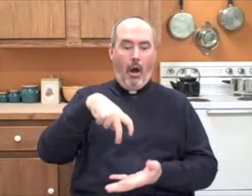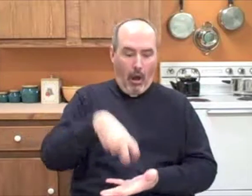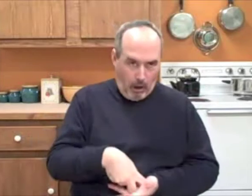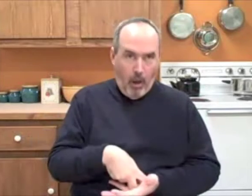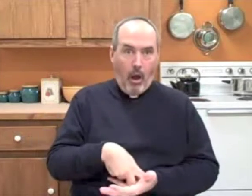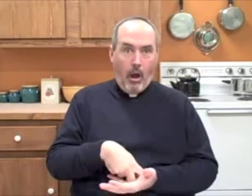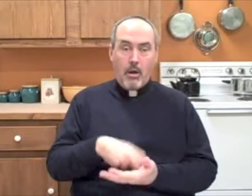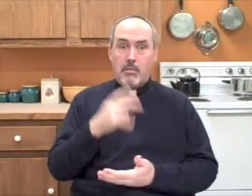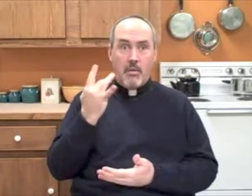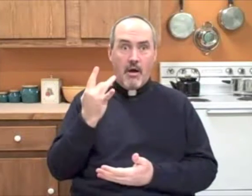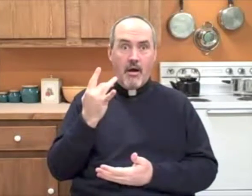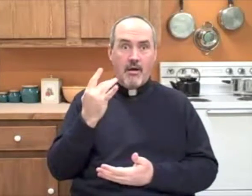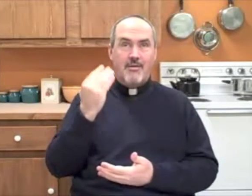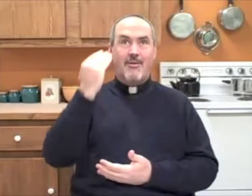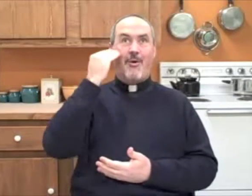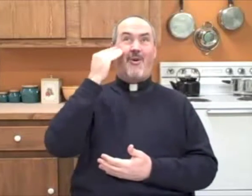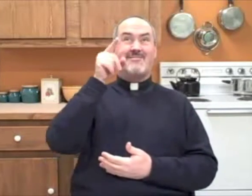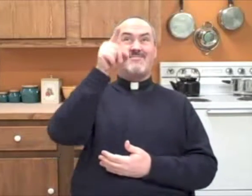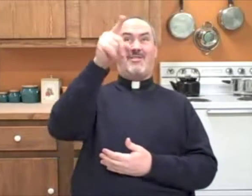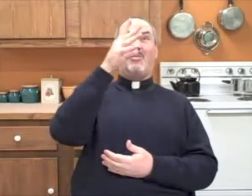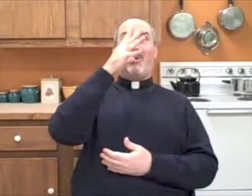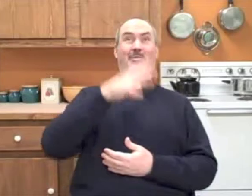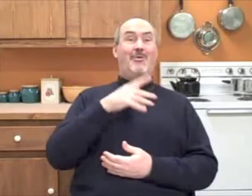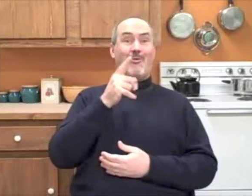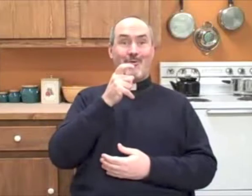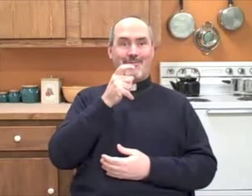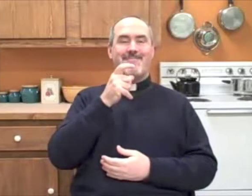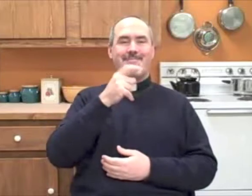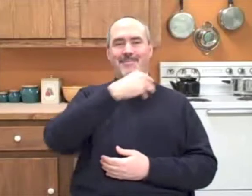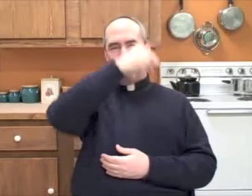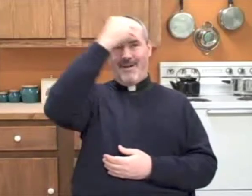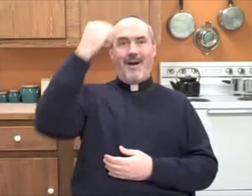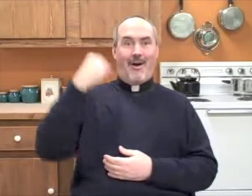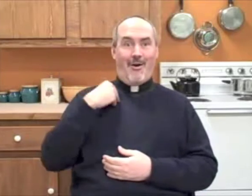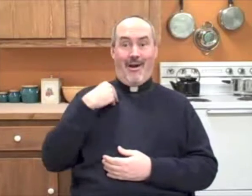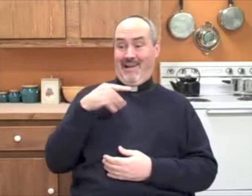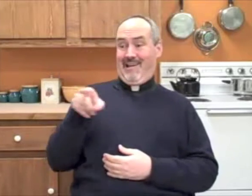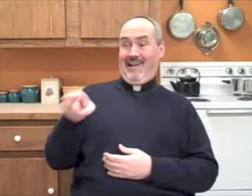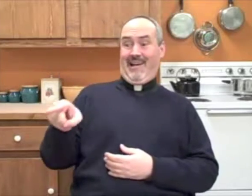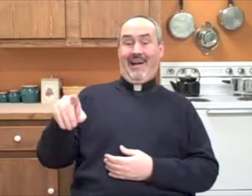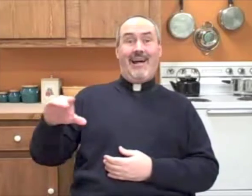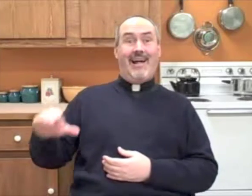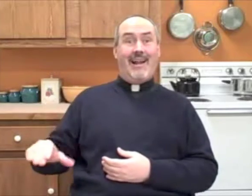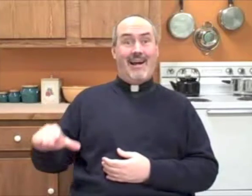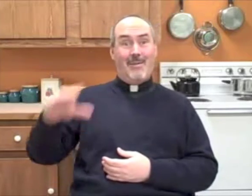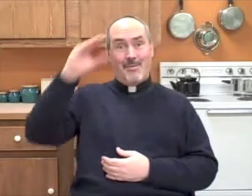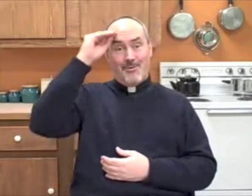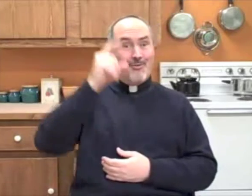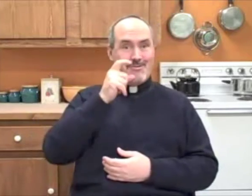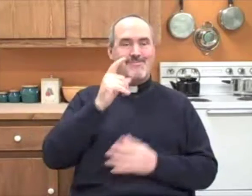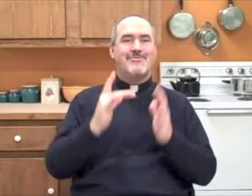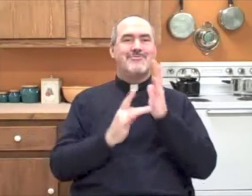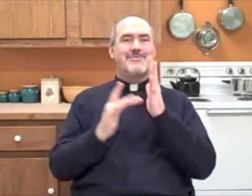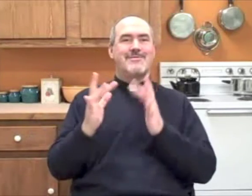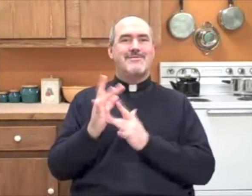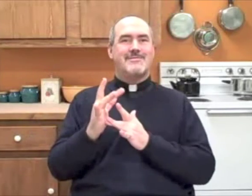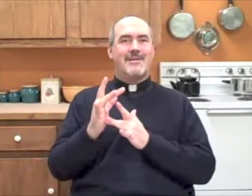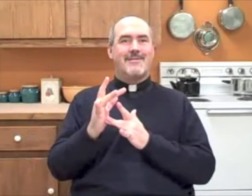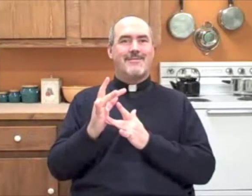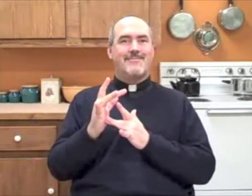this little boy and immediately Maria fell to her knees with the realization that she was looking at the Virgin Mary and the